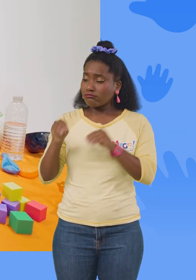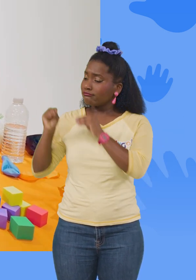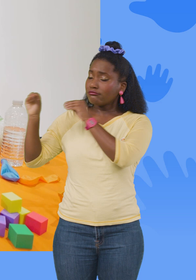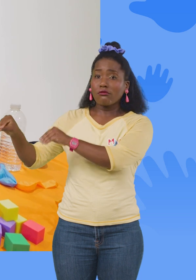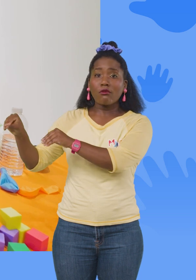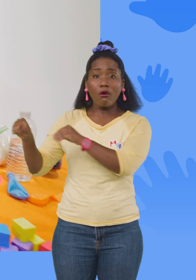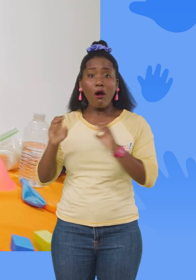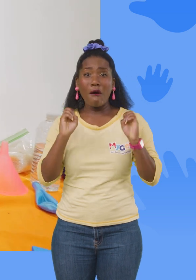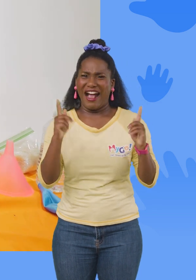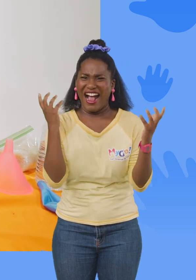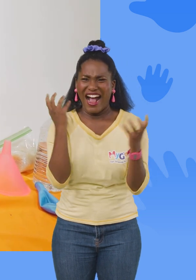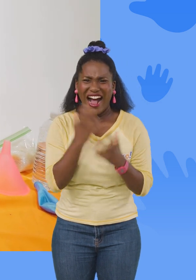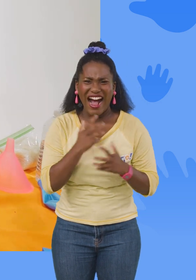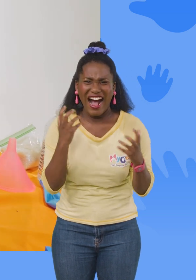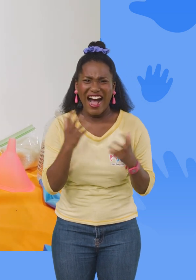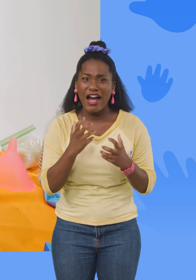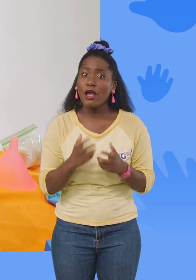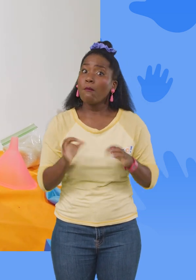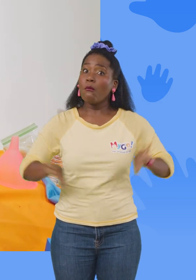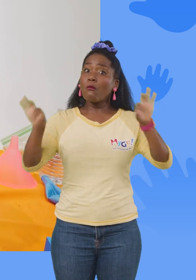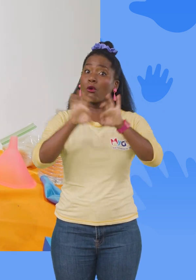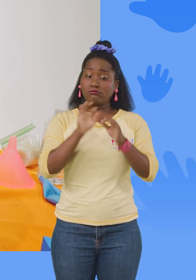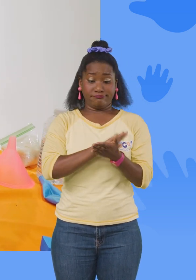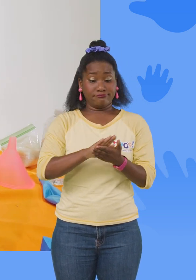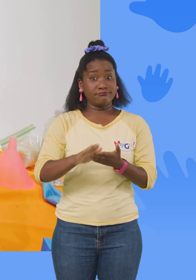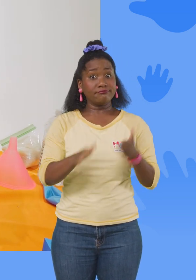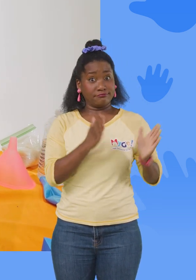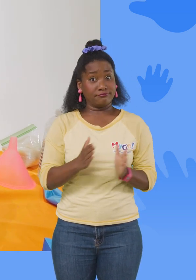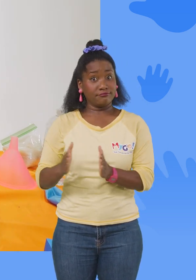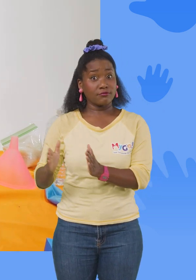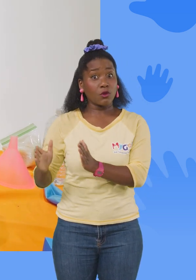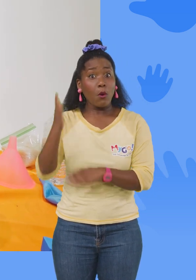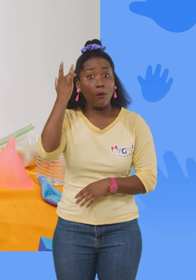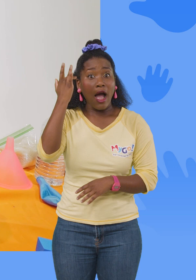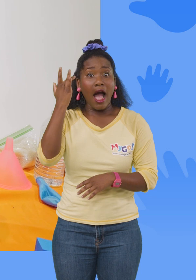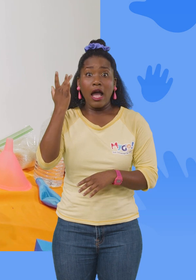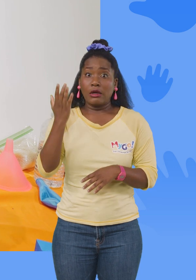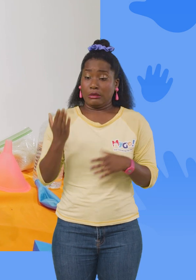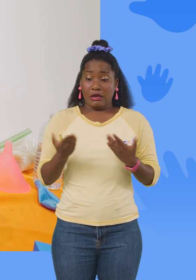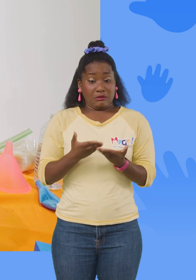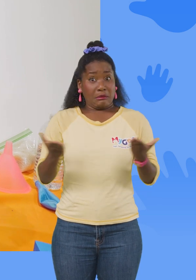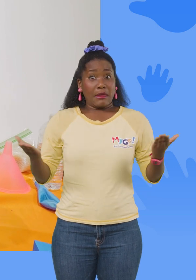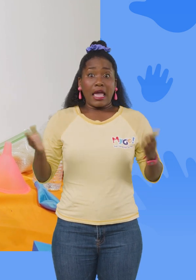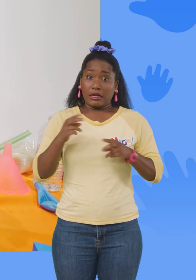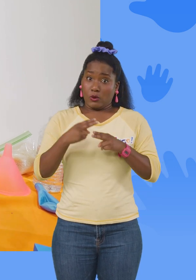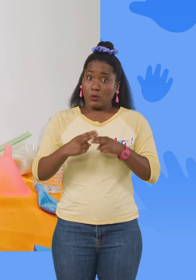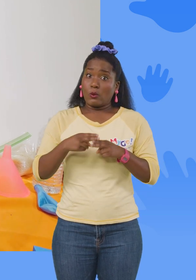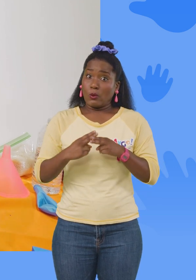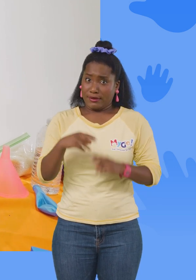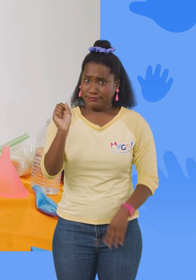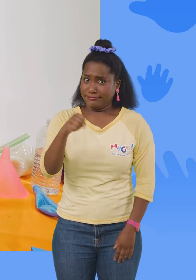Wow, we have to stay nice and clean and organized because we have a lot of things to weigh here. Hey,